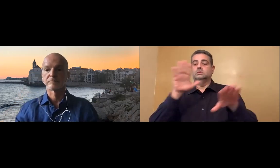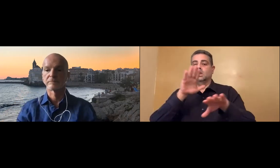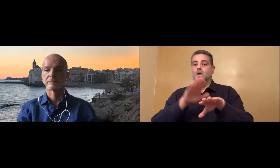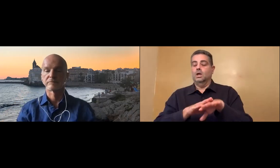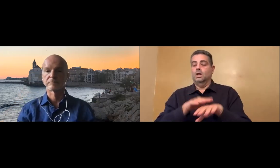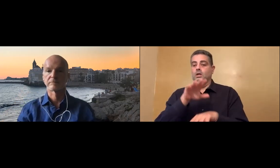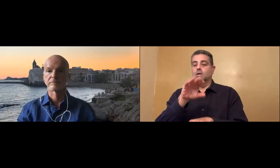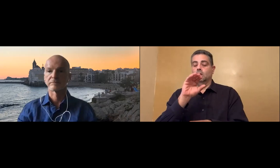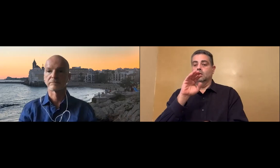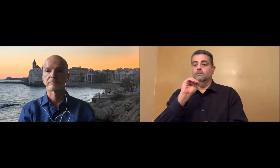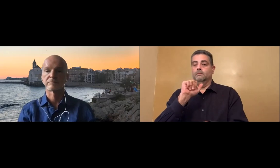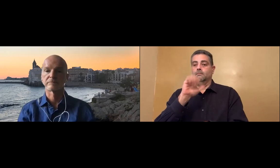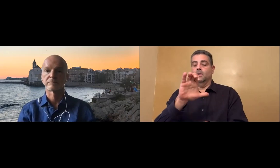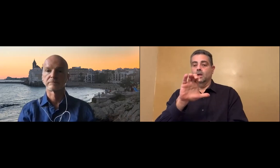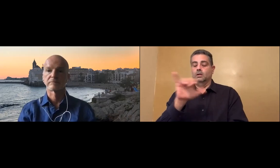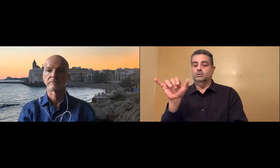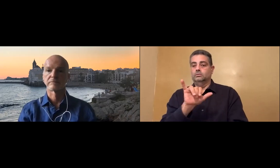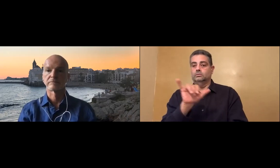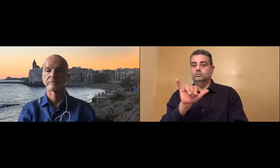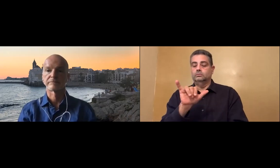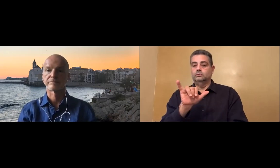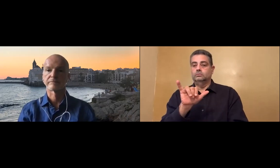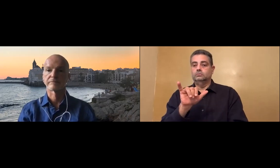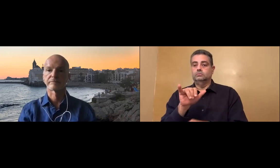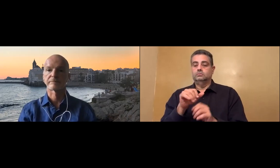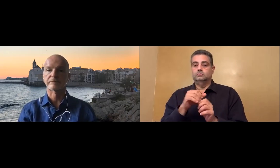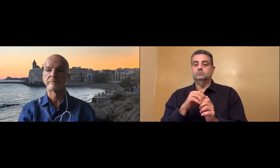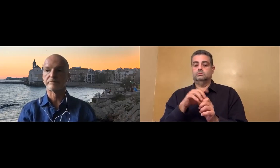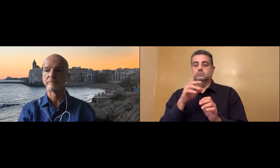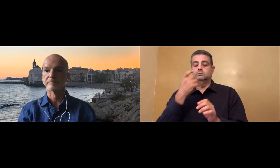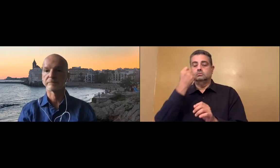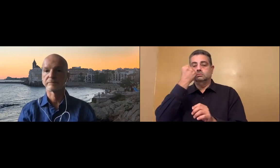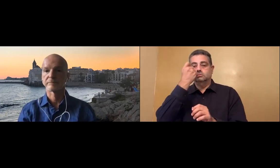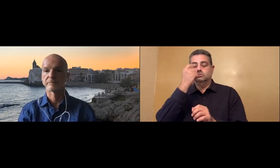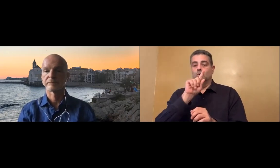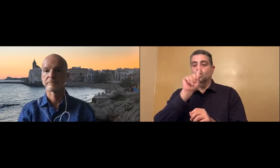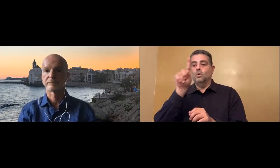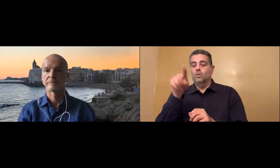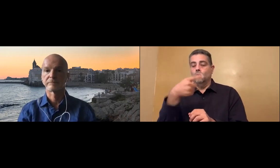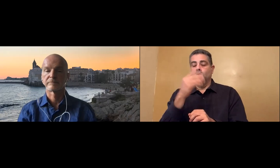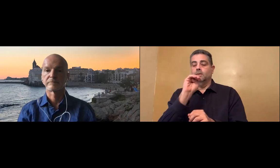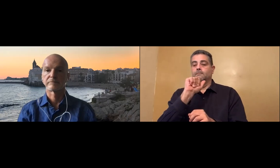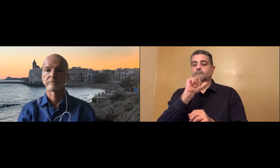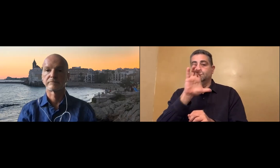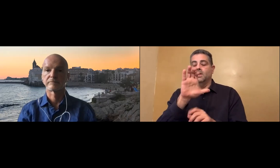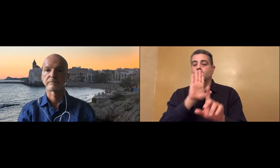Hopefully in the fall, we'll be able to have it available for the Mac OS as well.